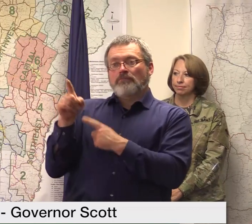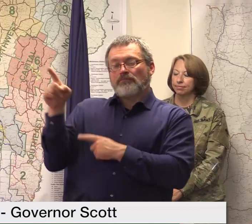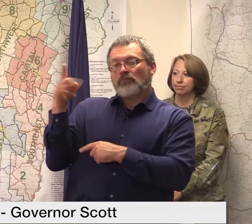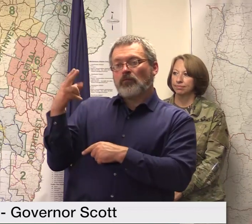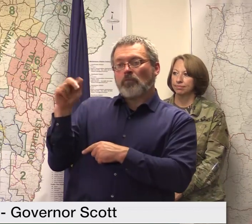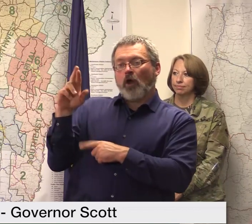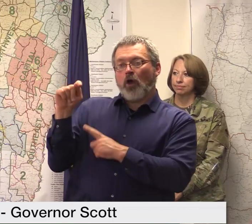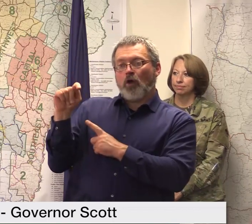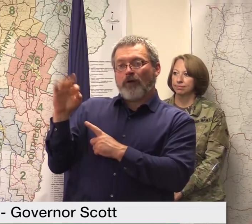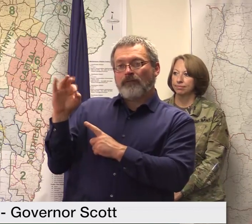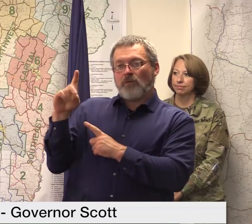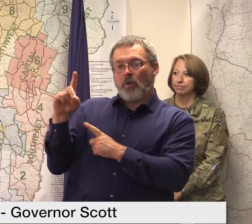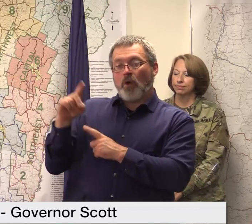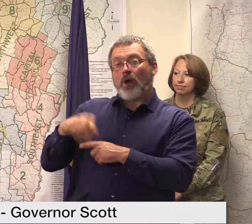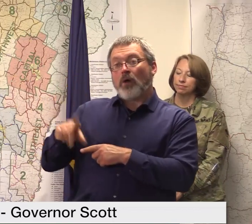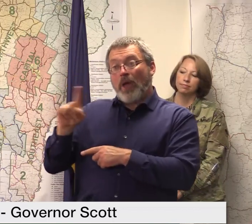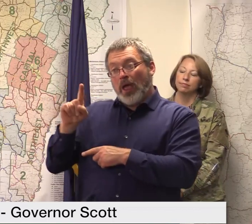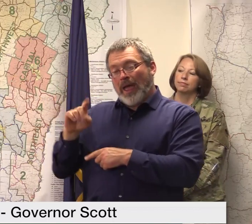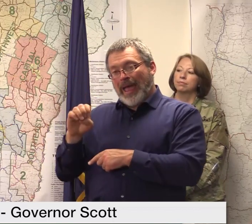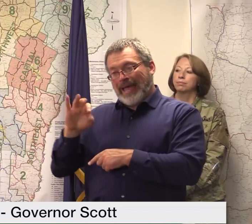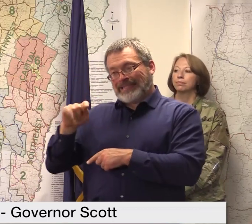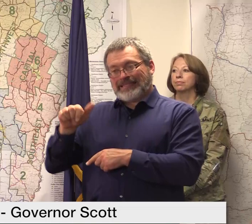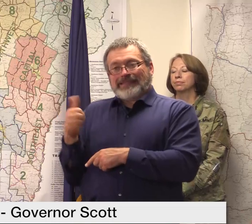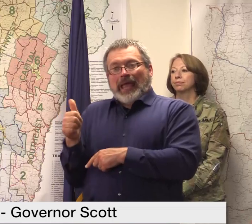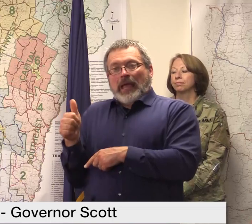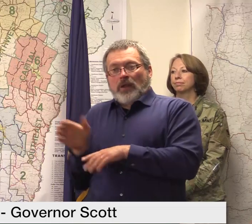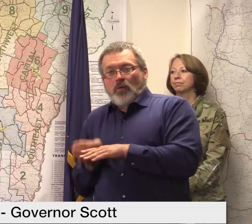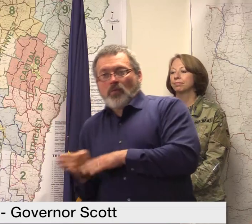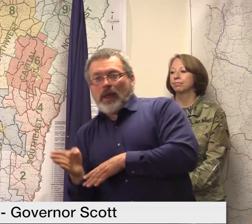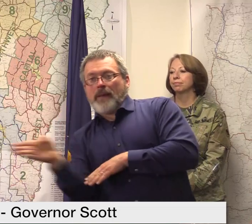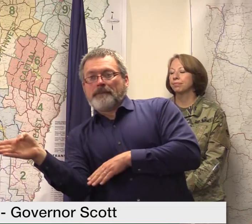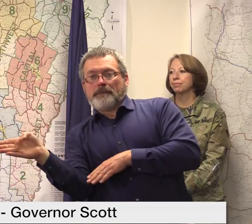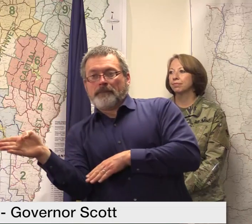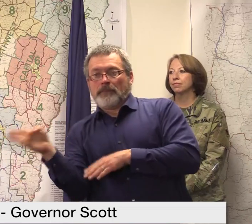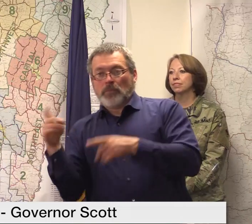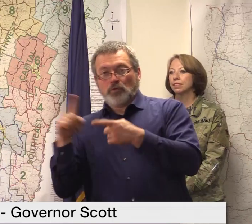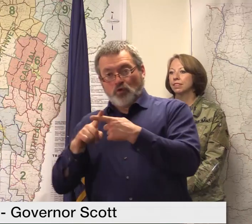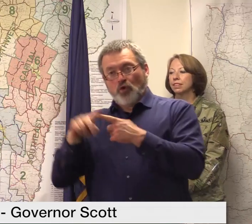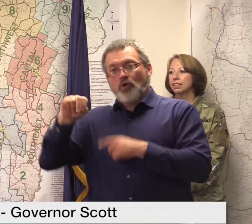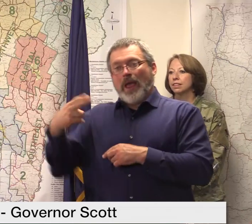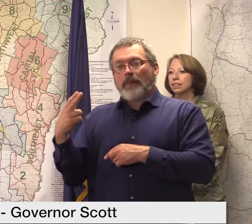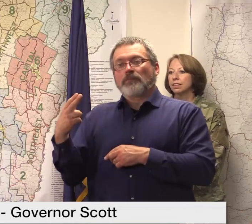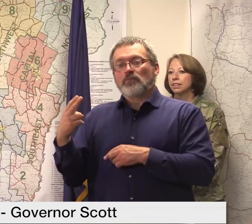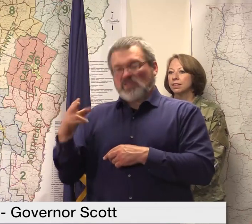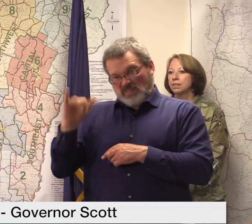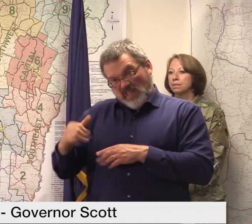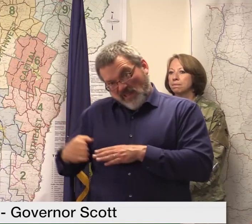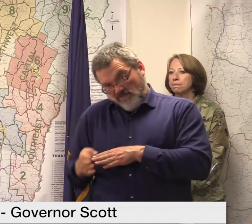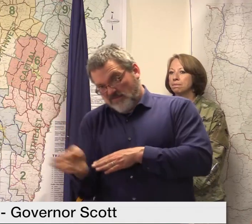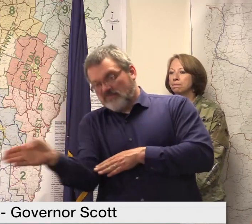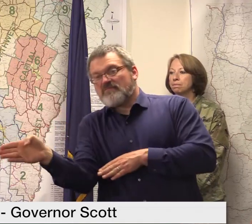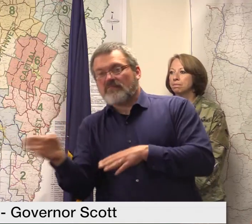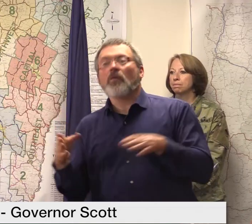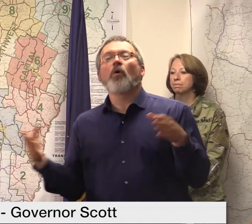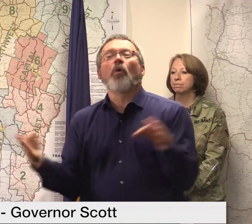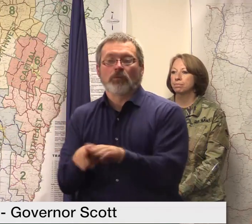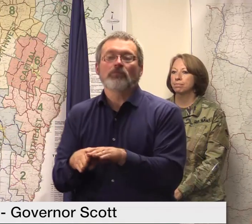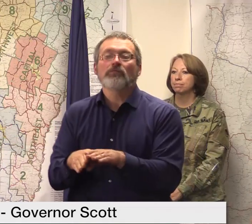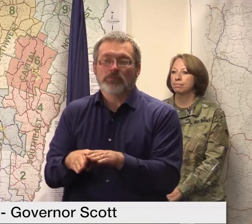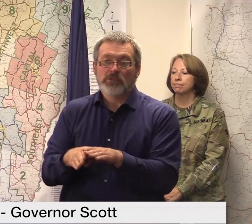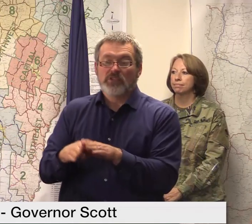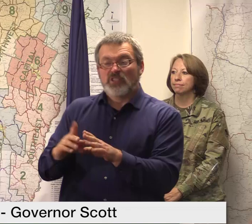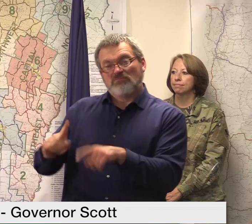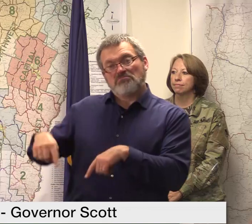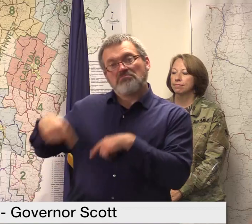to i-89 southbound into the state of new hampshire that is closed has been for a while now due to